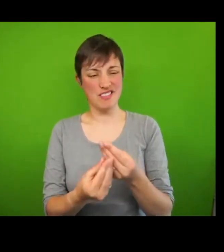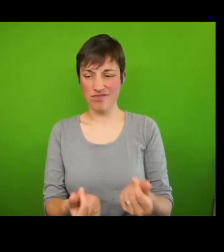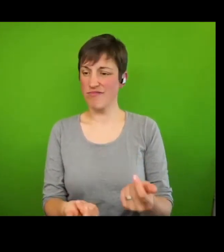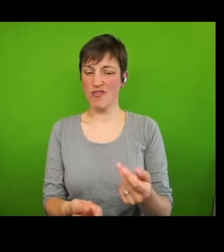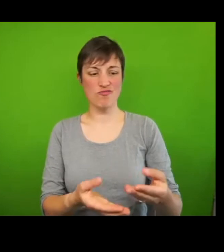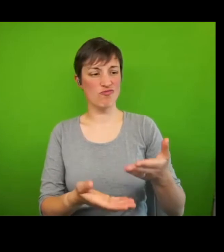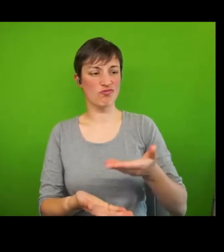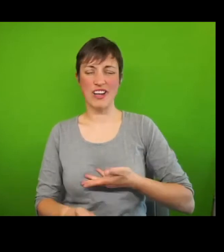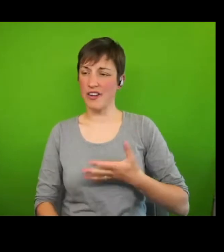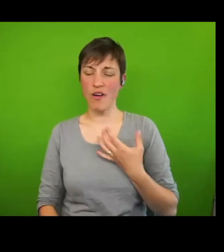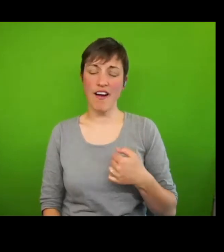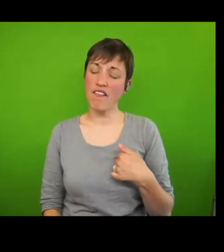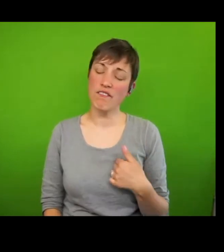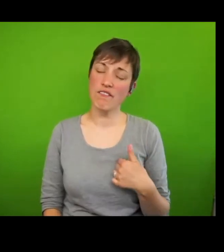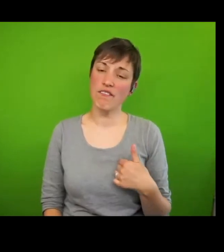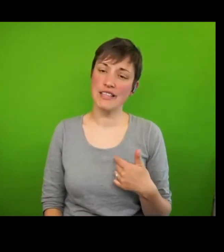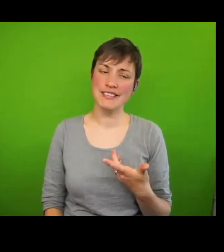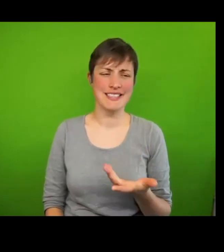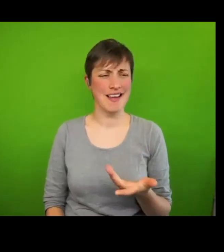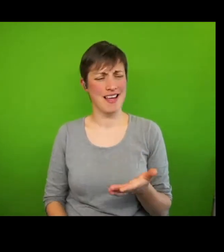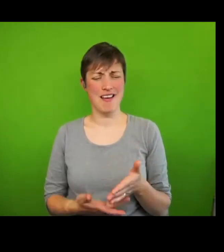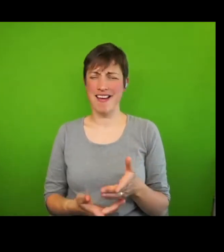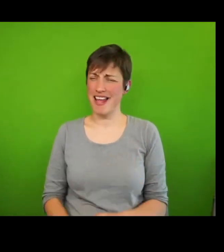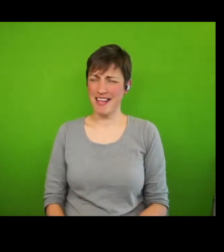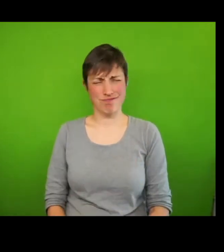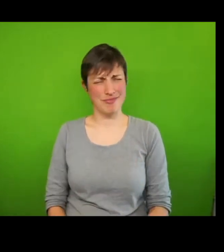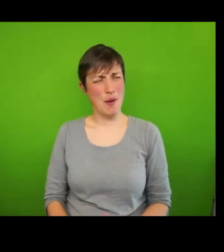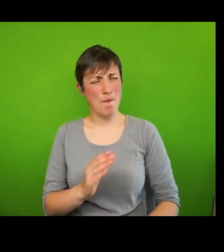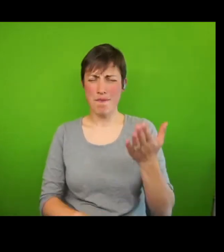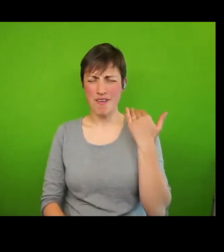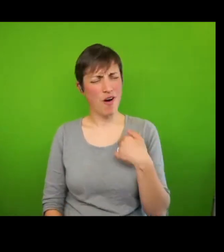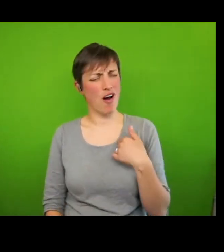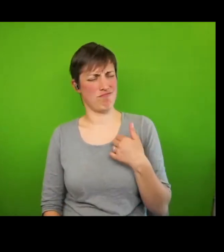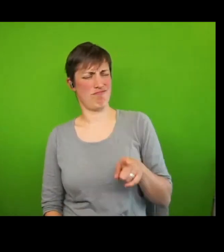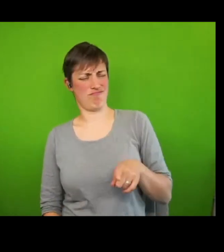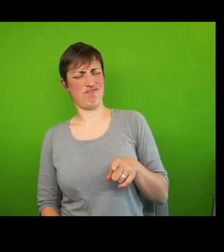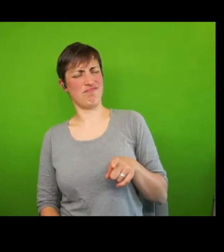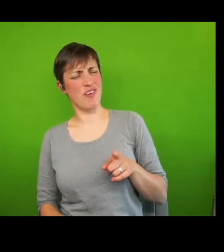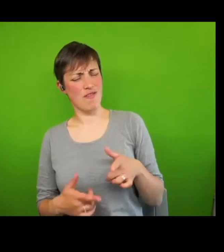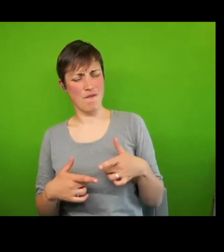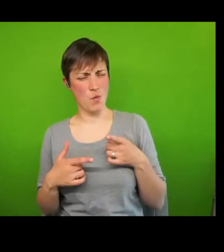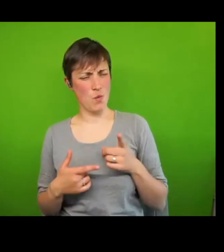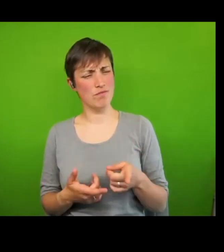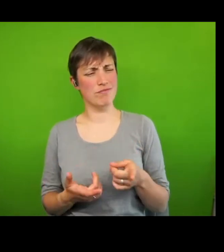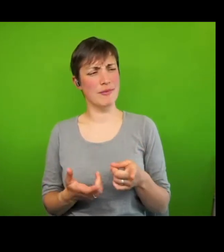failed to really hear in the past, which very much influenced my thinking in writing the second edition